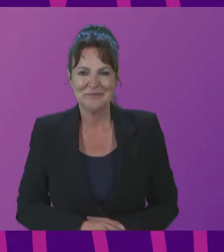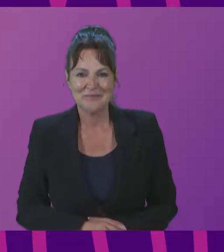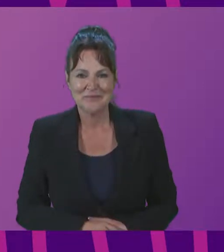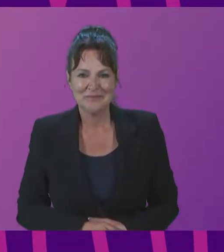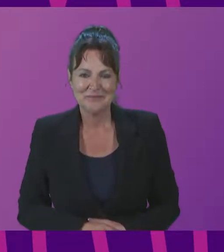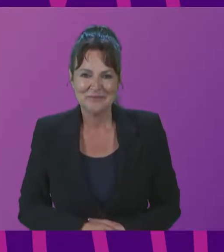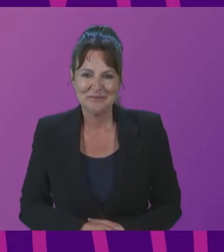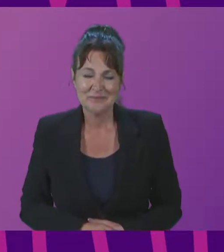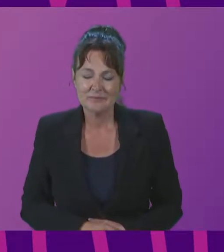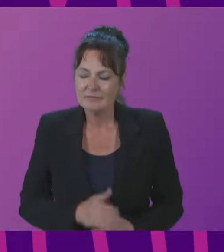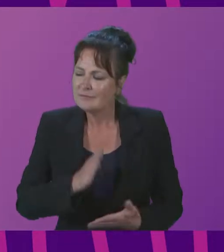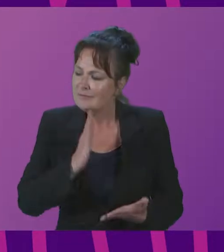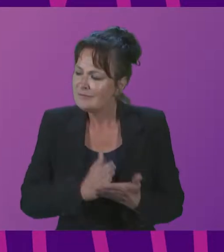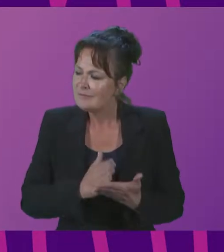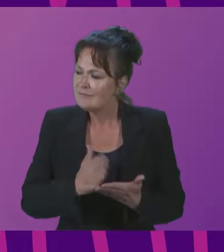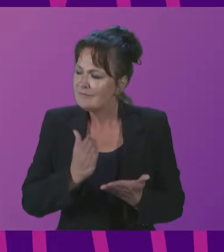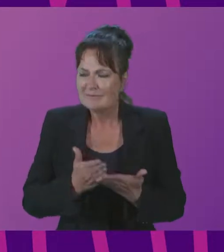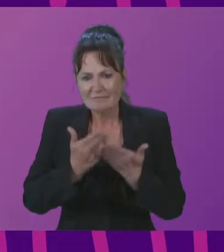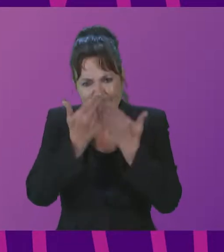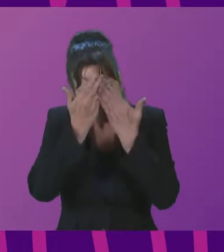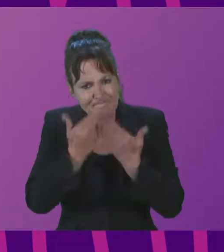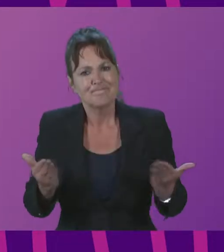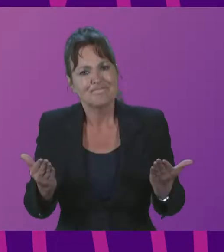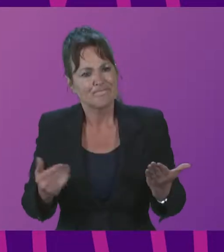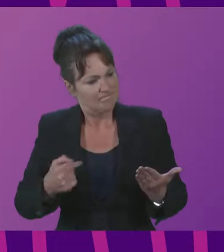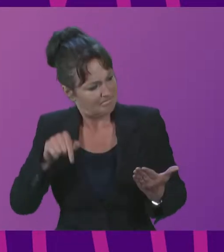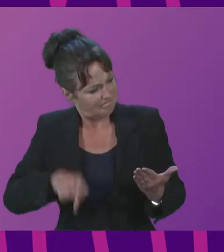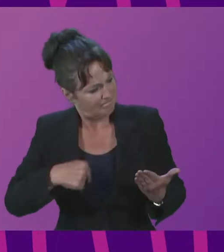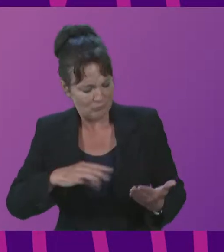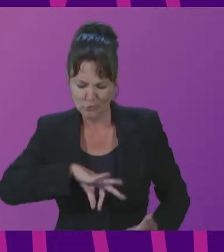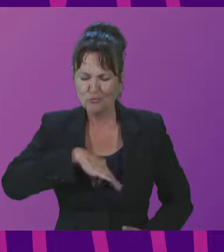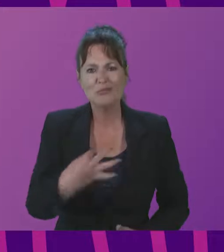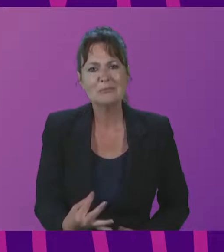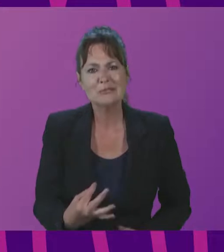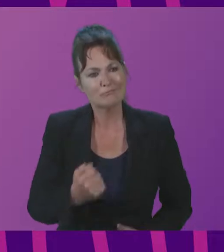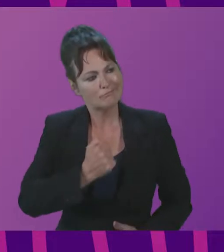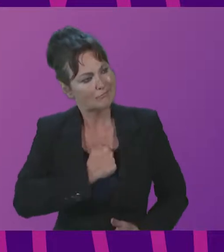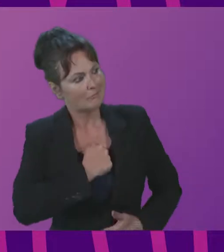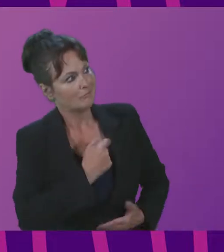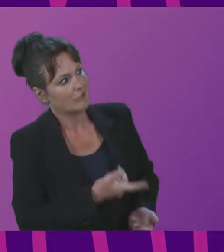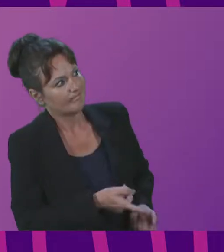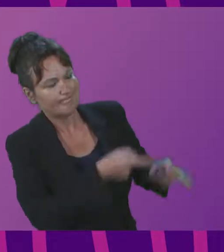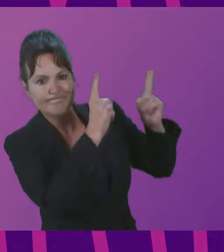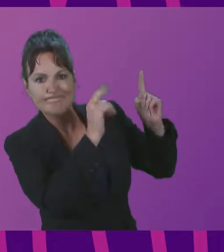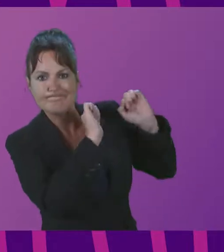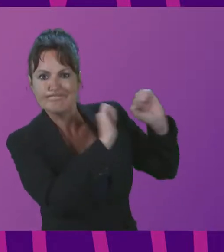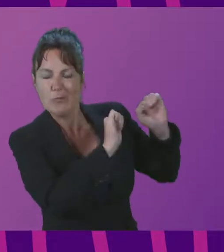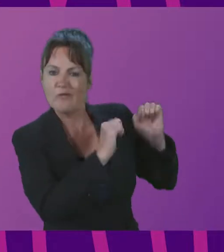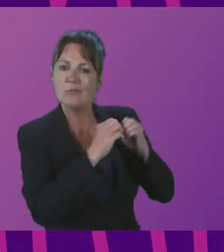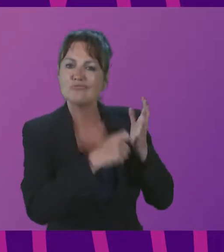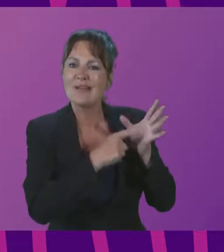And I'm very honored to represent here Governor Rodrigo Garcia of São Paulo,